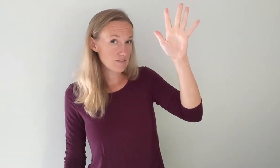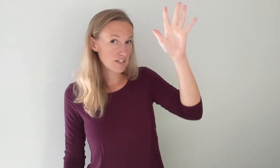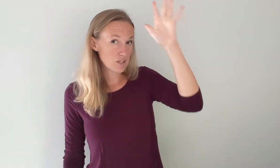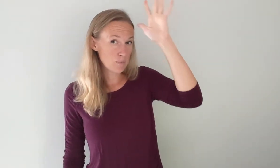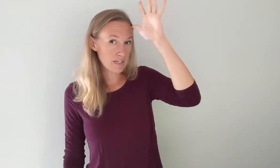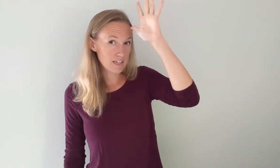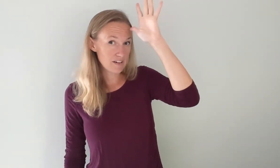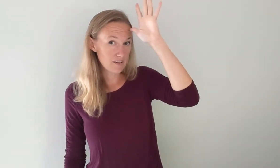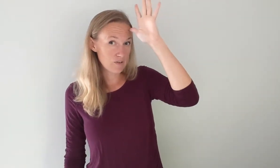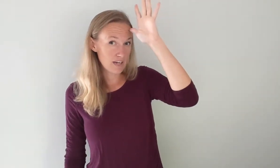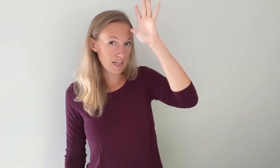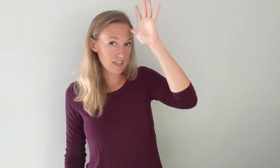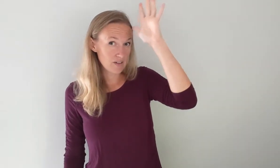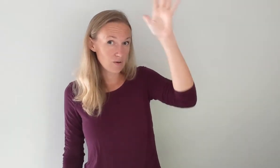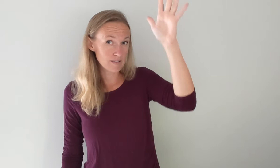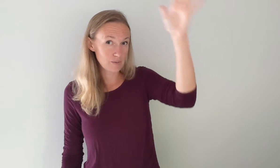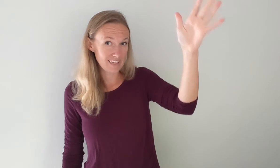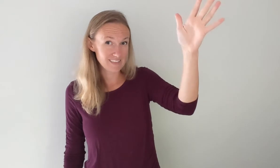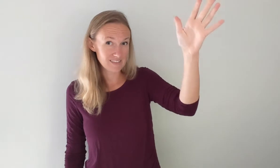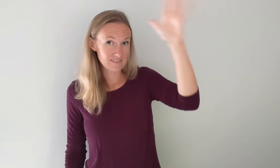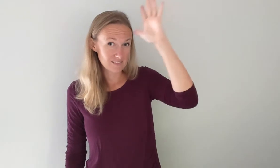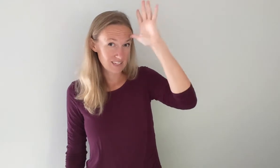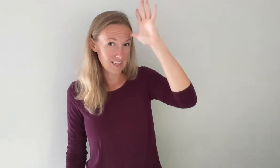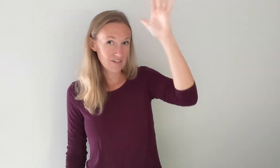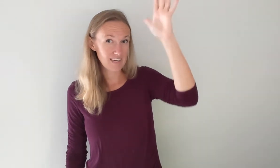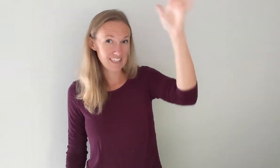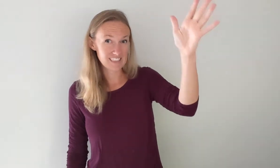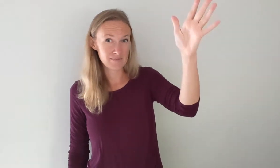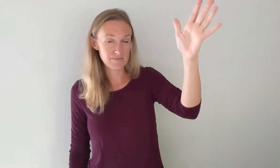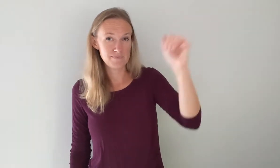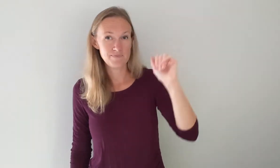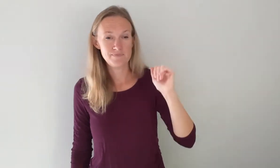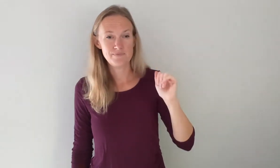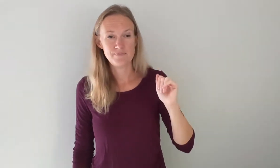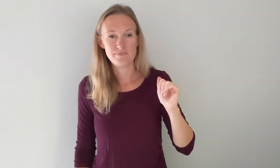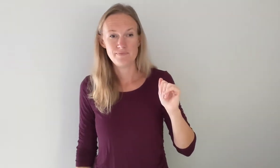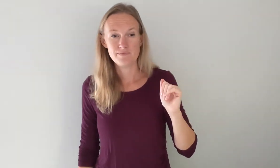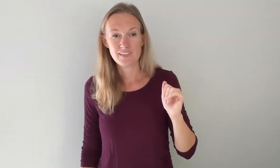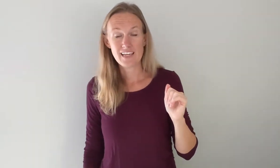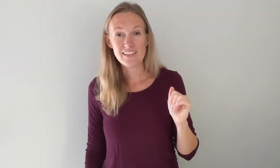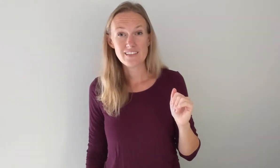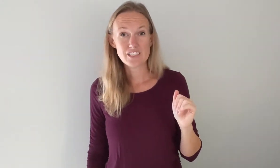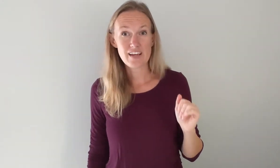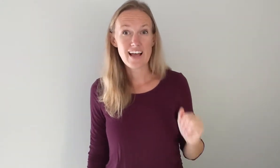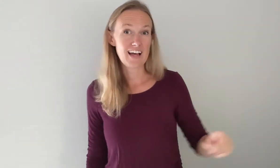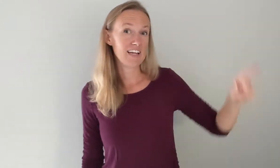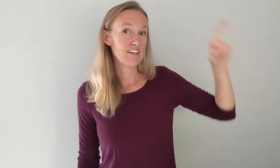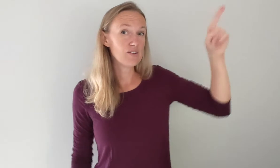fingers open here at your forehead and you go out twice. Okay creation. Okay let's try that line. Okay